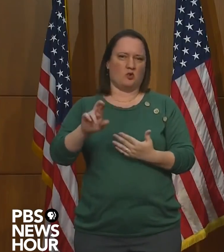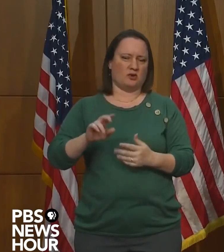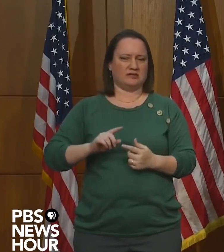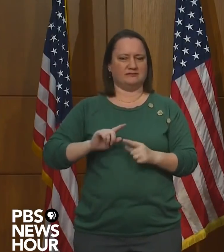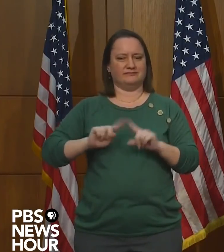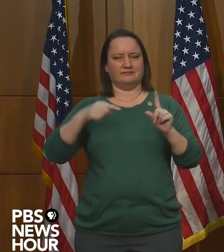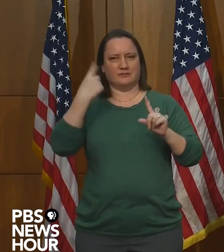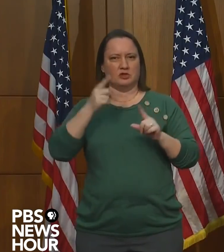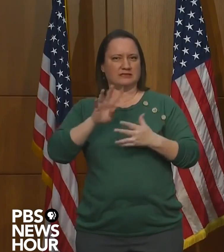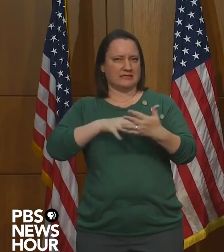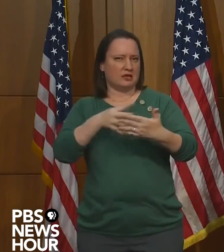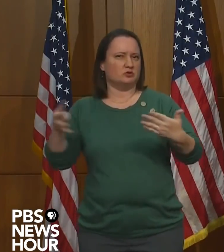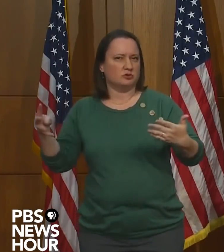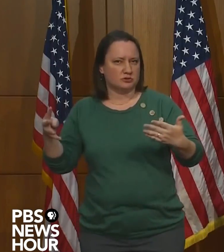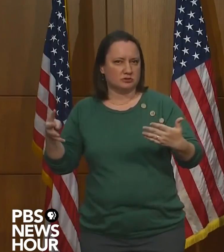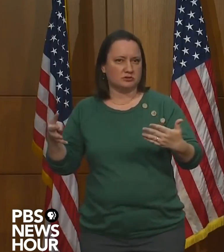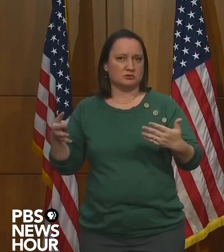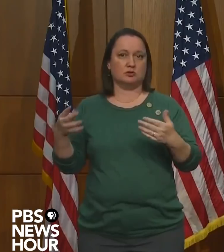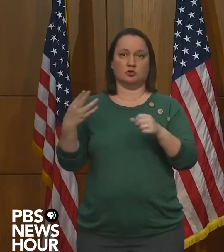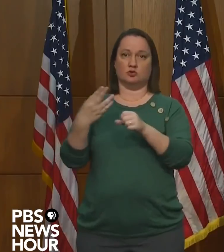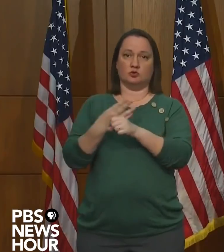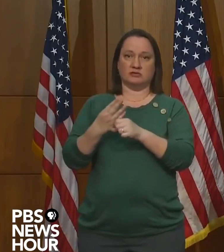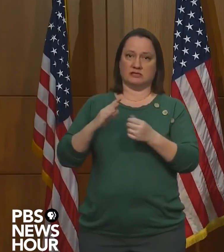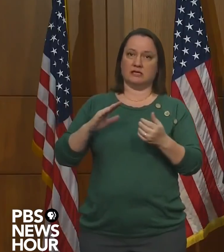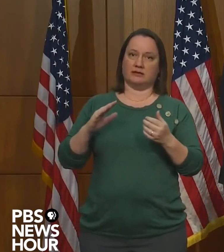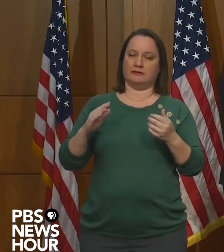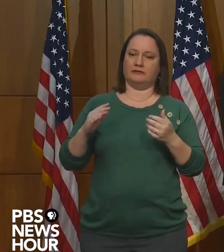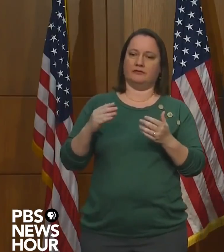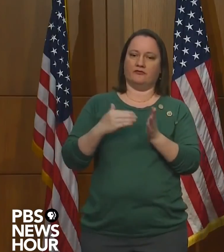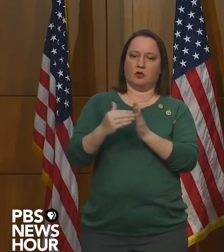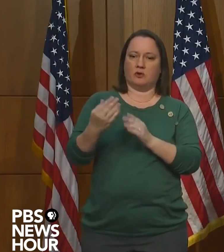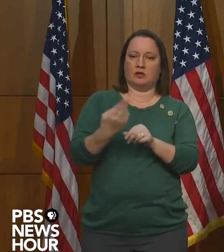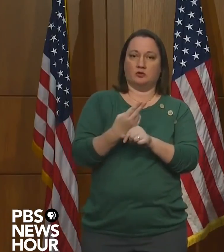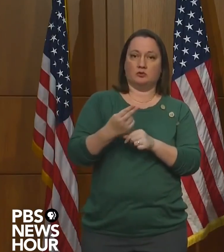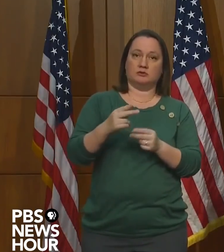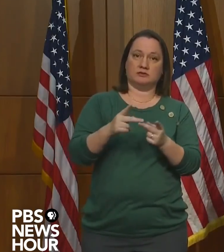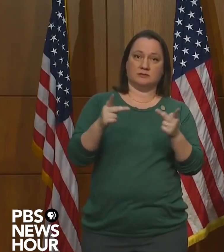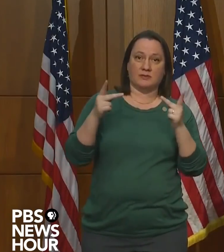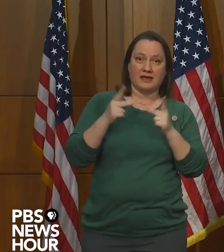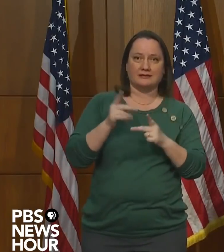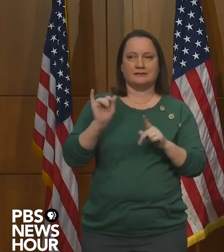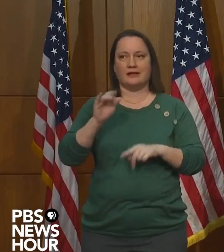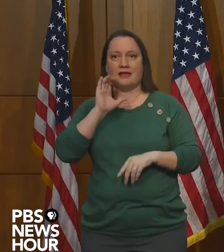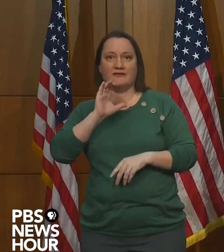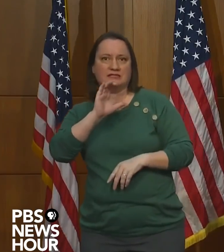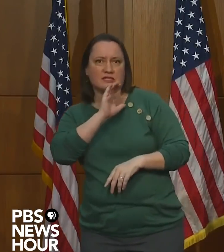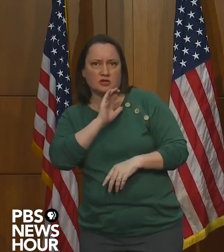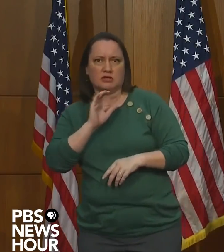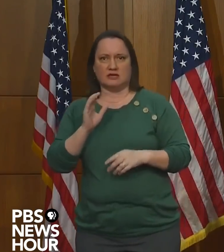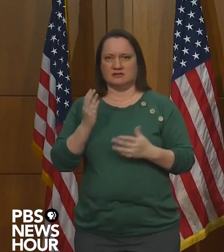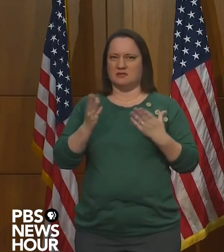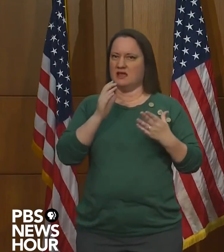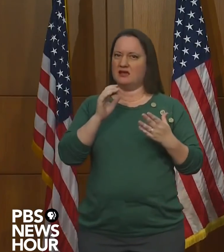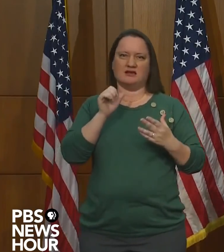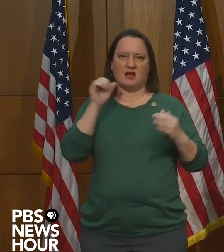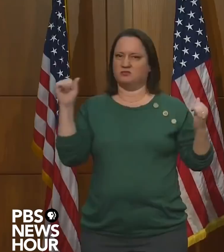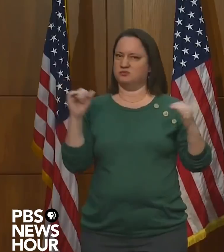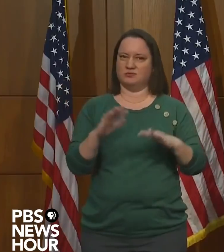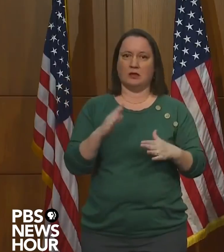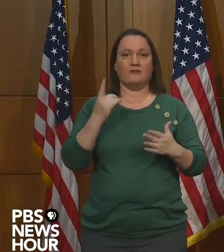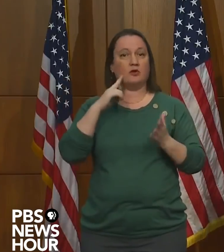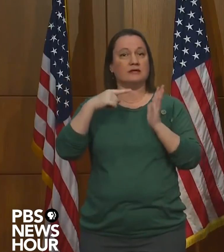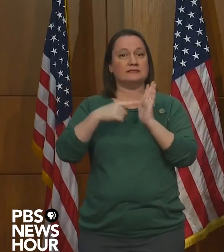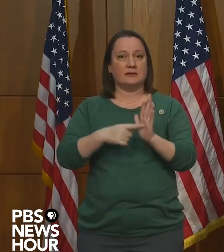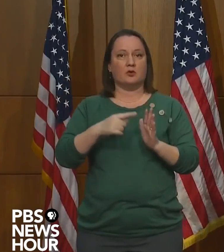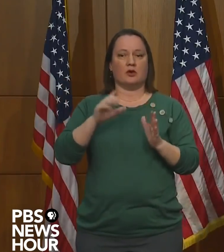Closing or staggering the use of communal spaces, including cafeterias, so students may have to be served in their classroom. As the governor mentioned,